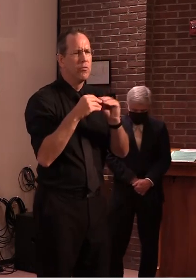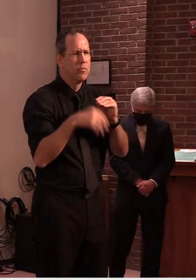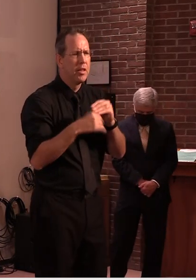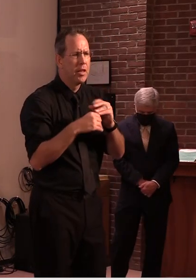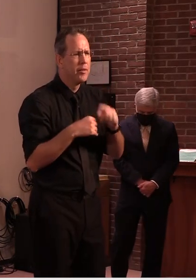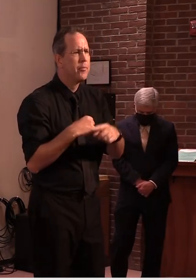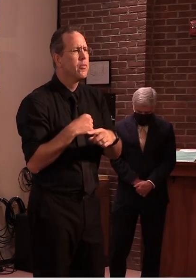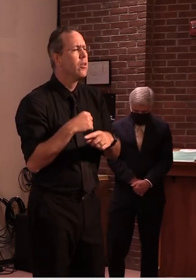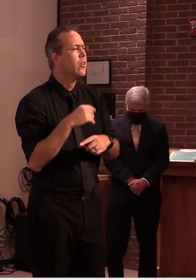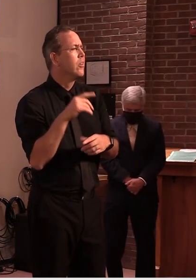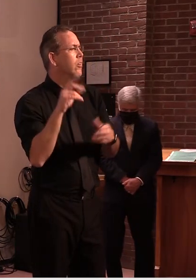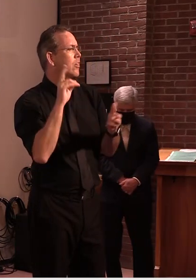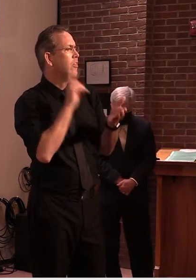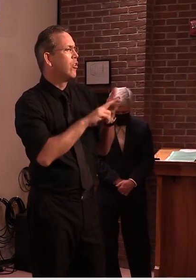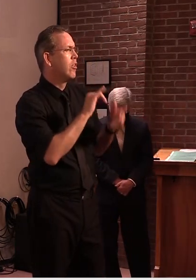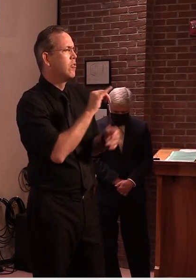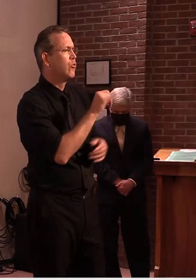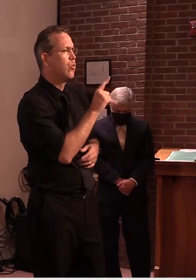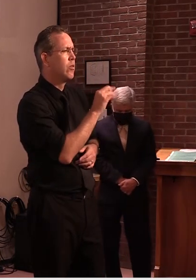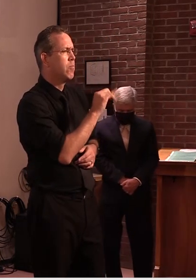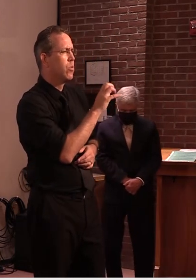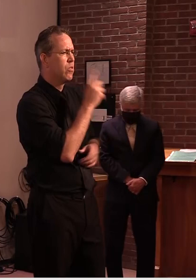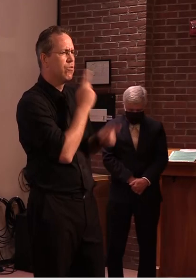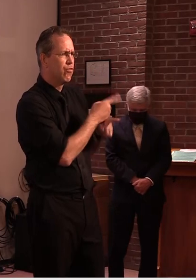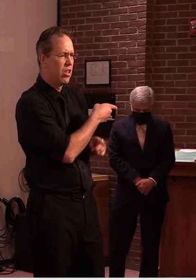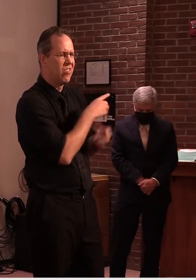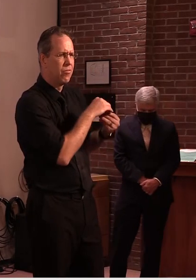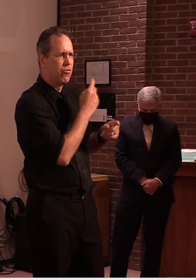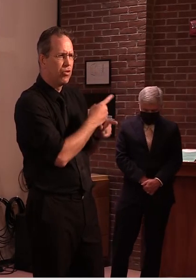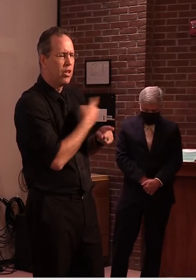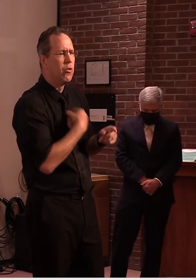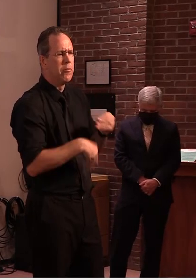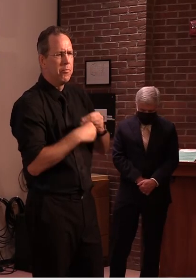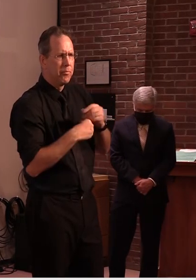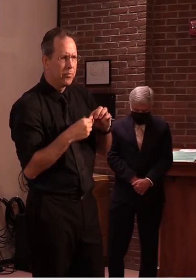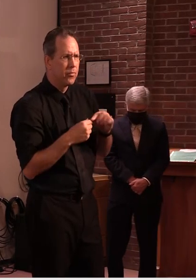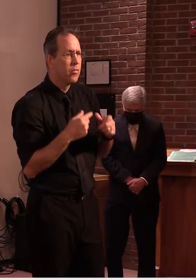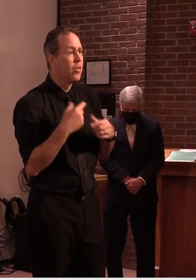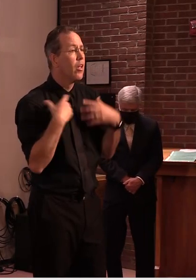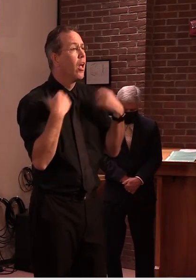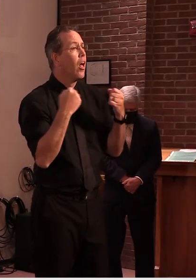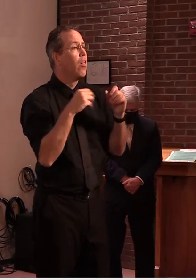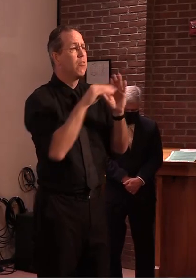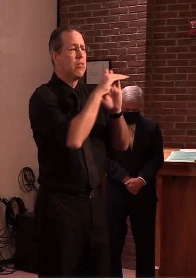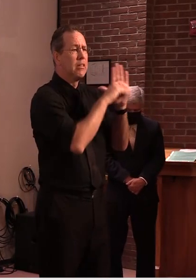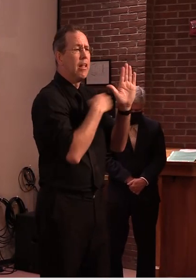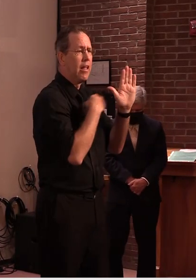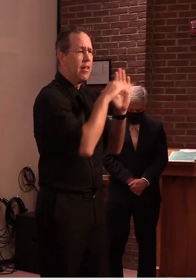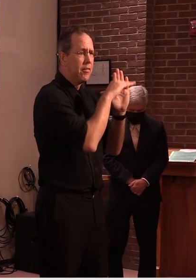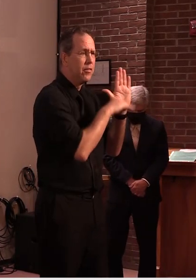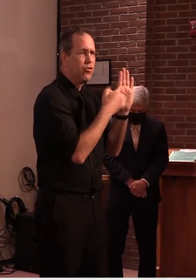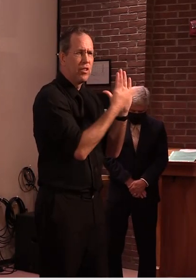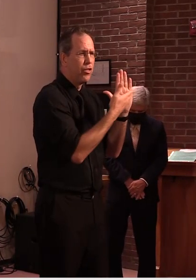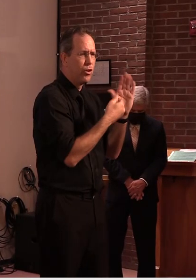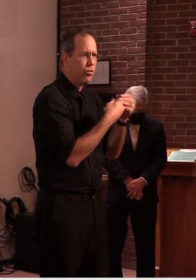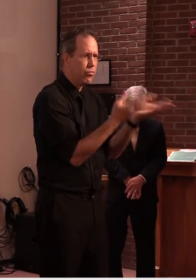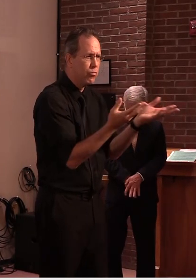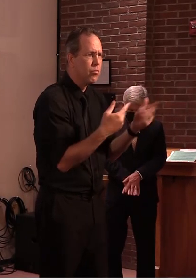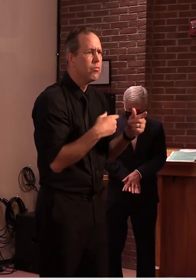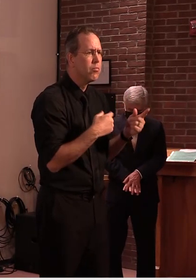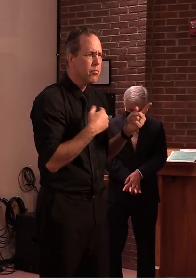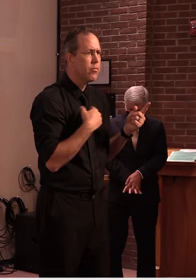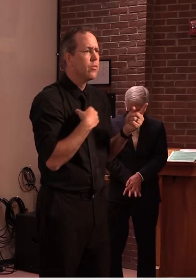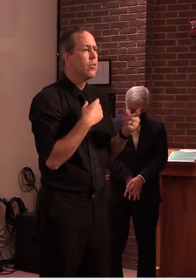there's a connection uh between uh the health uh provisions that schools are providing and ability to offer these programs um